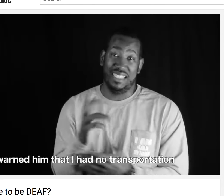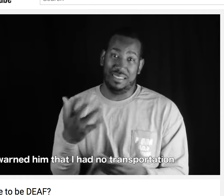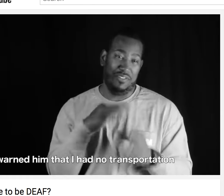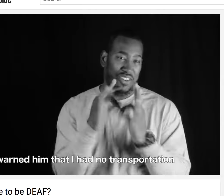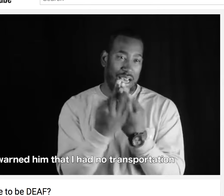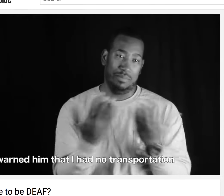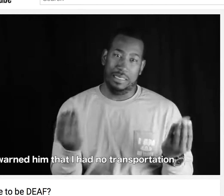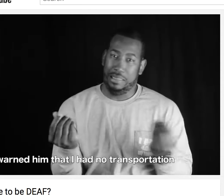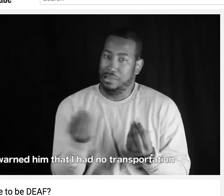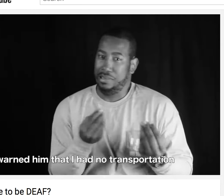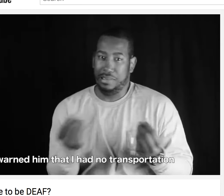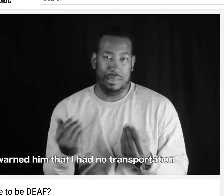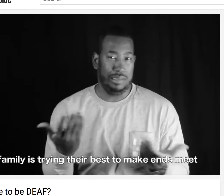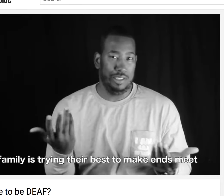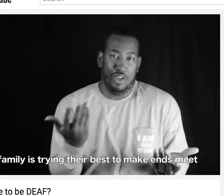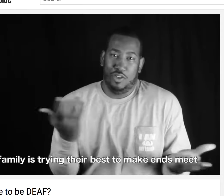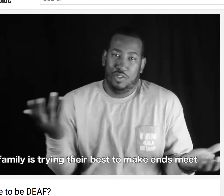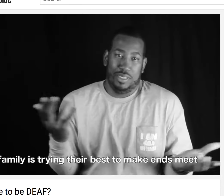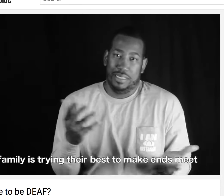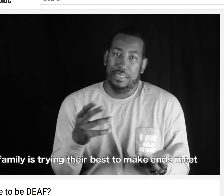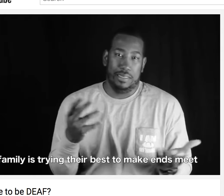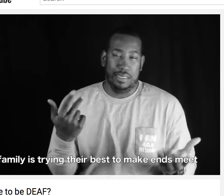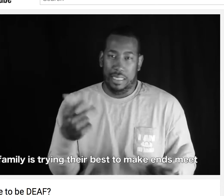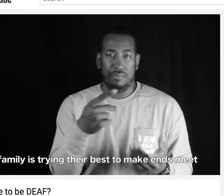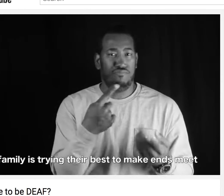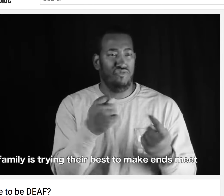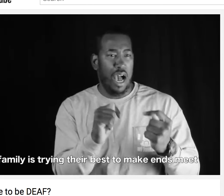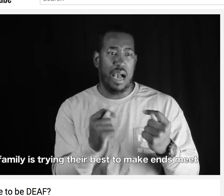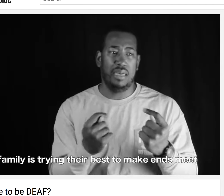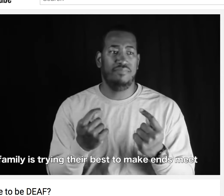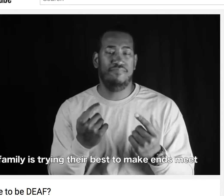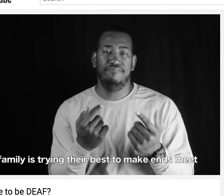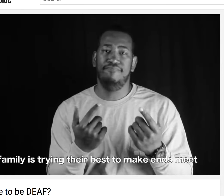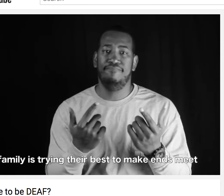But how was I going to ride the bus there? I didn't know how I was going to be transported.